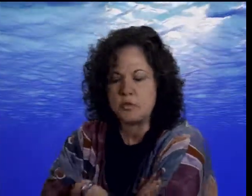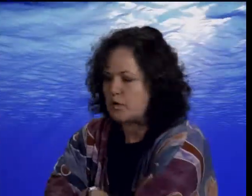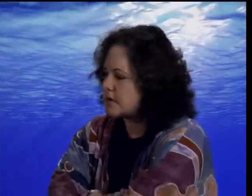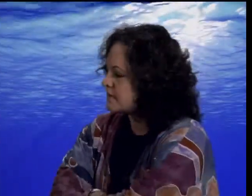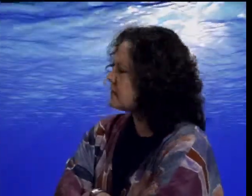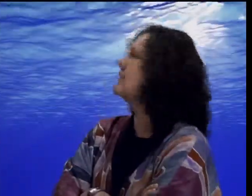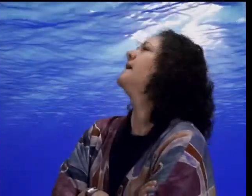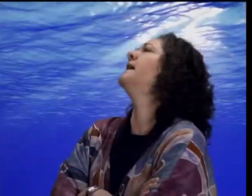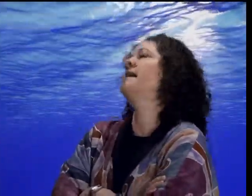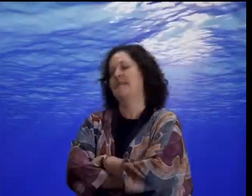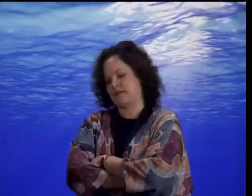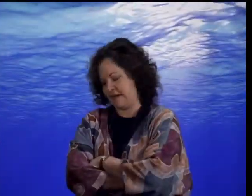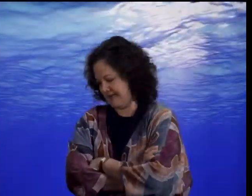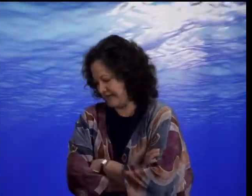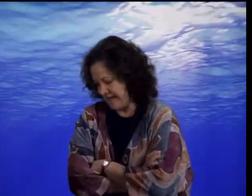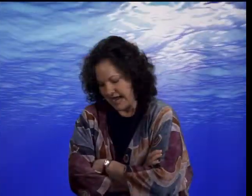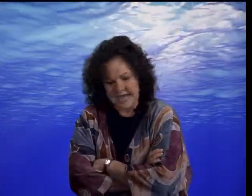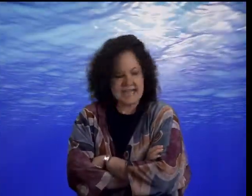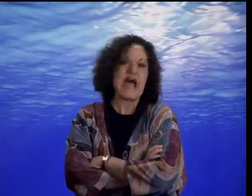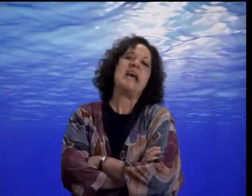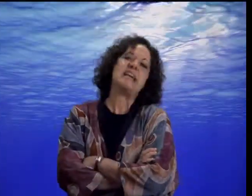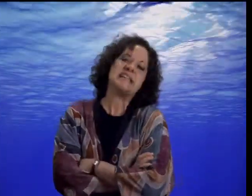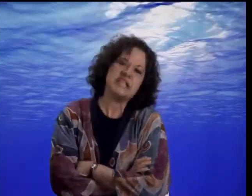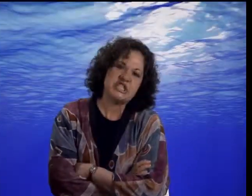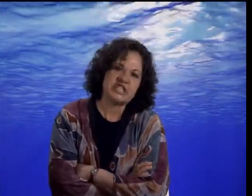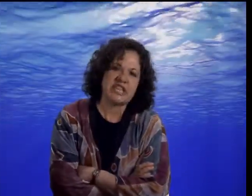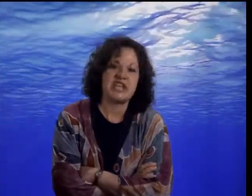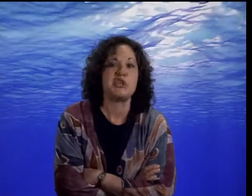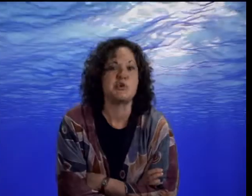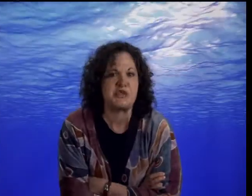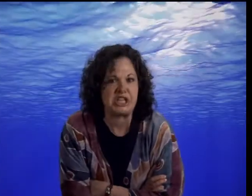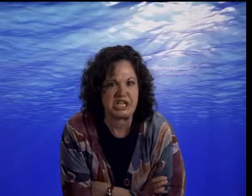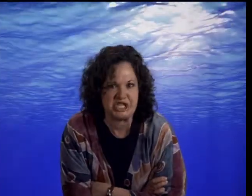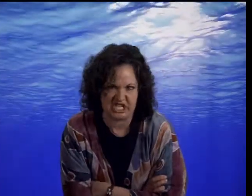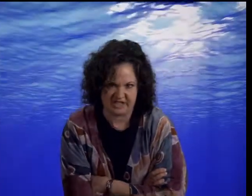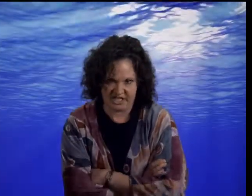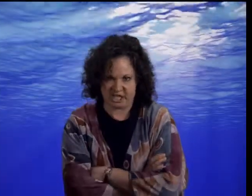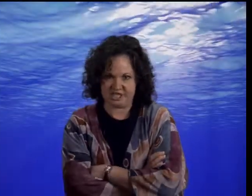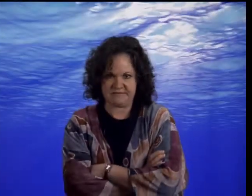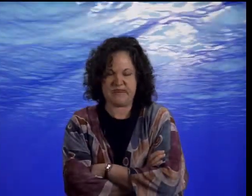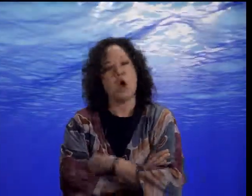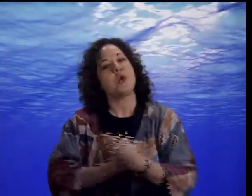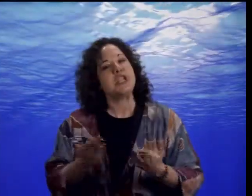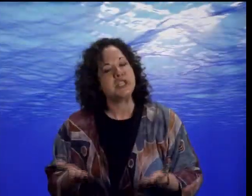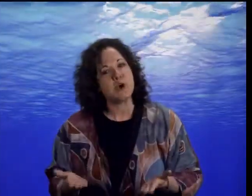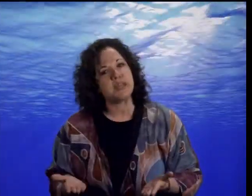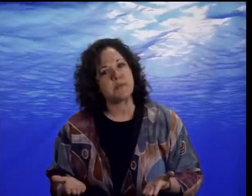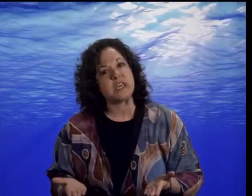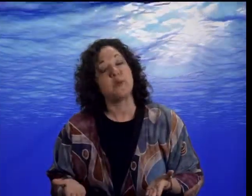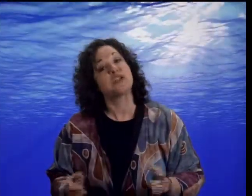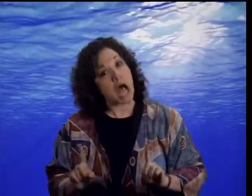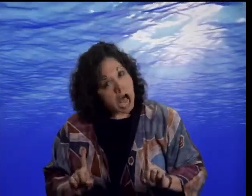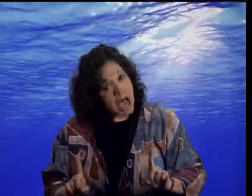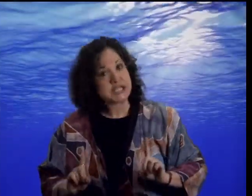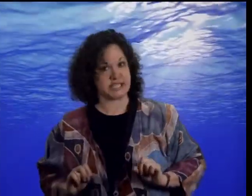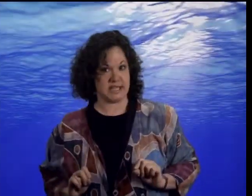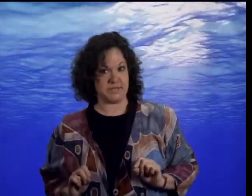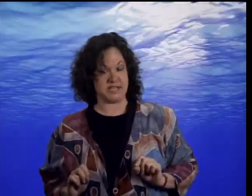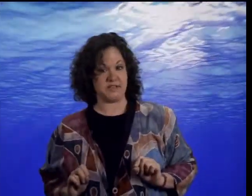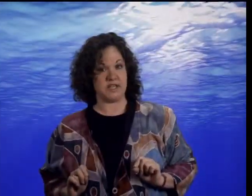words. Oh, great. Yeah, yeah. Isn't that just like you religious fish? When you don't get people to honestly believe you,